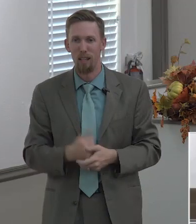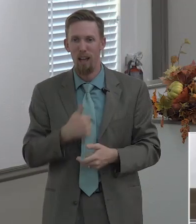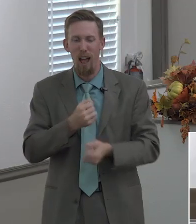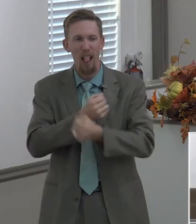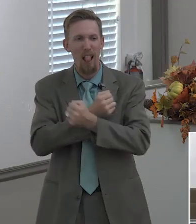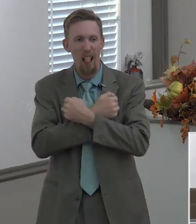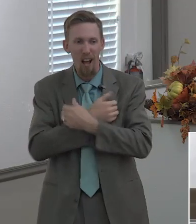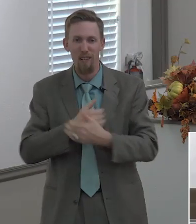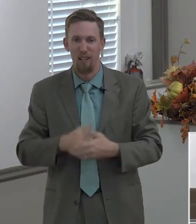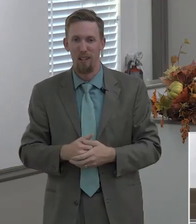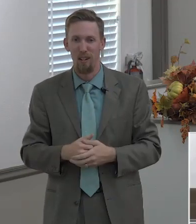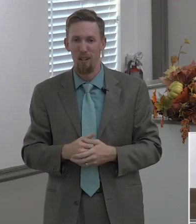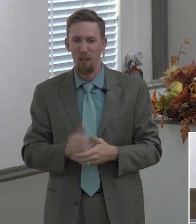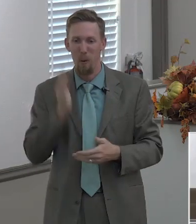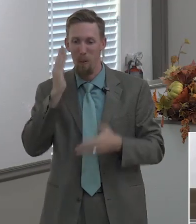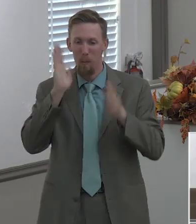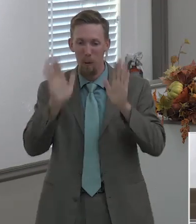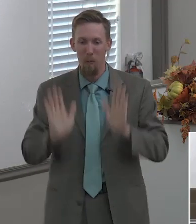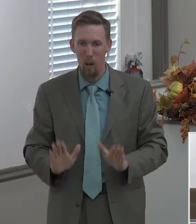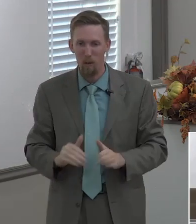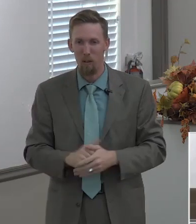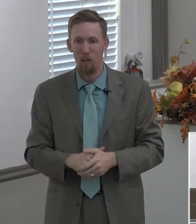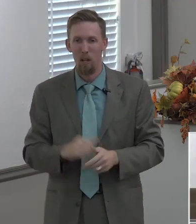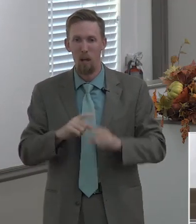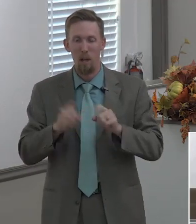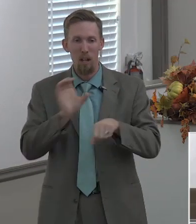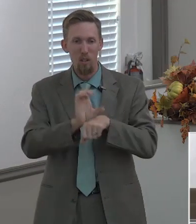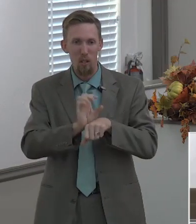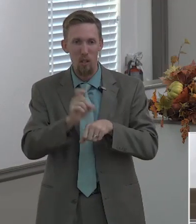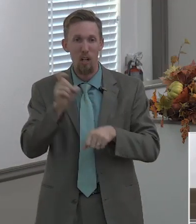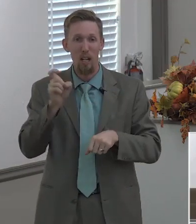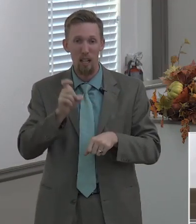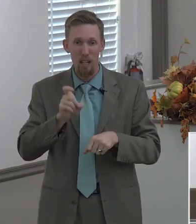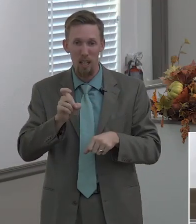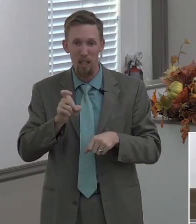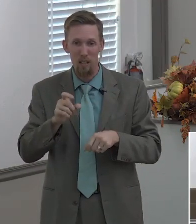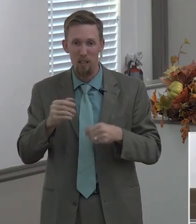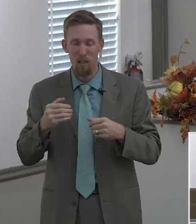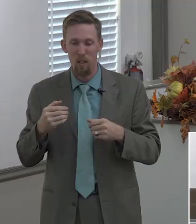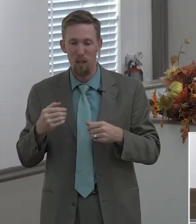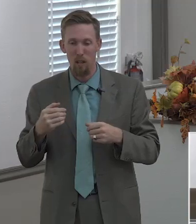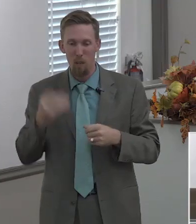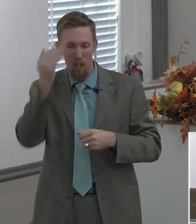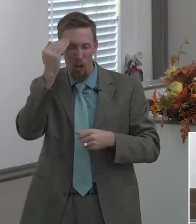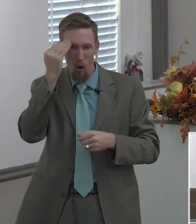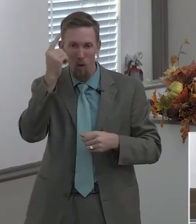oh i love it i love it but just a church needs to be known for her compassion